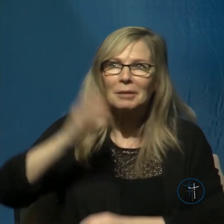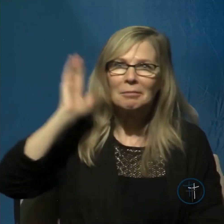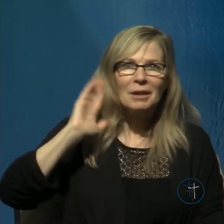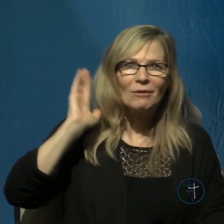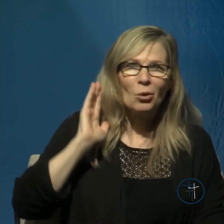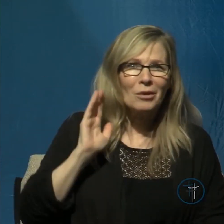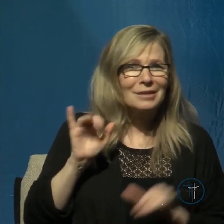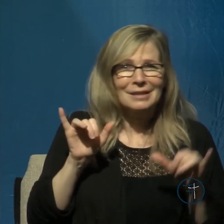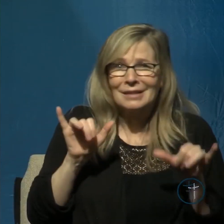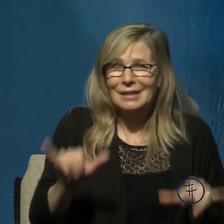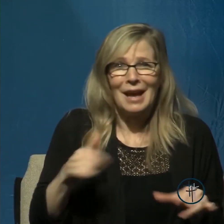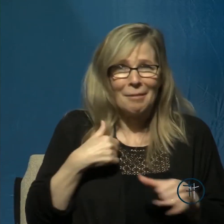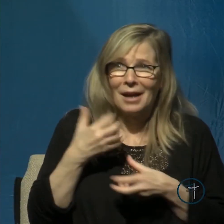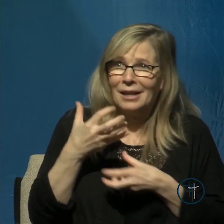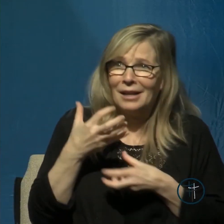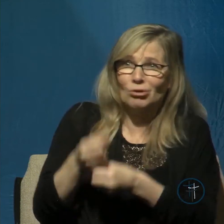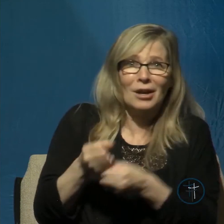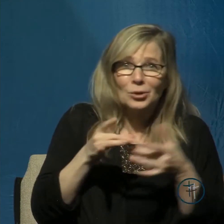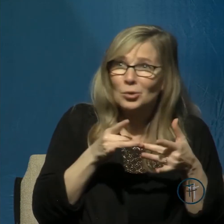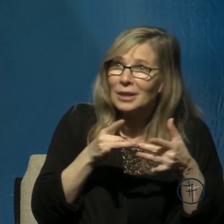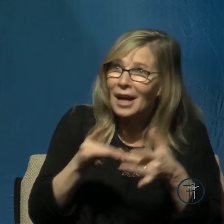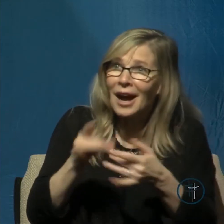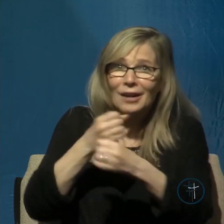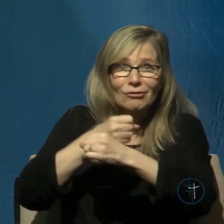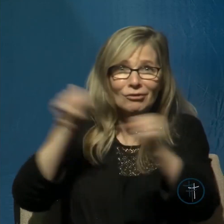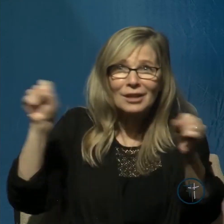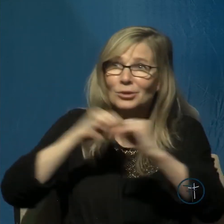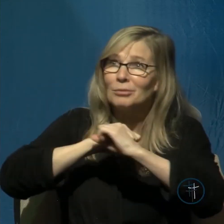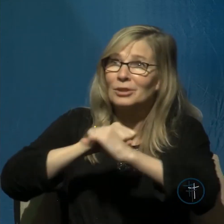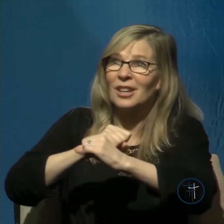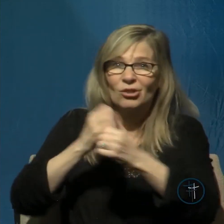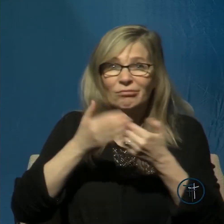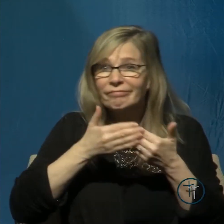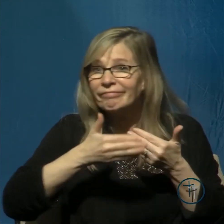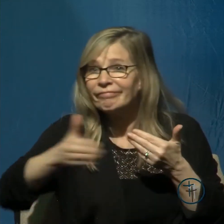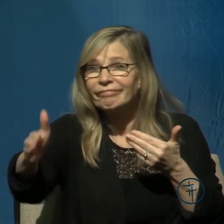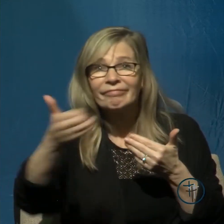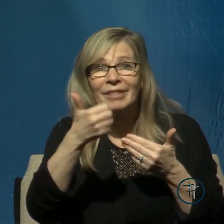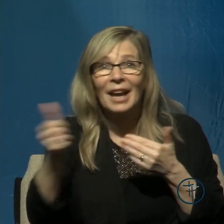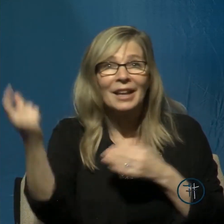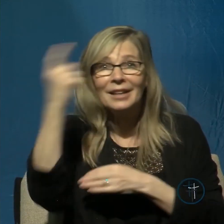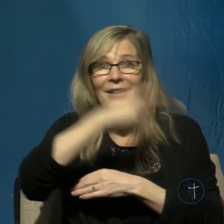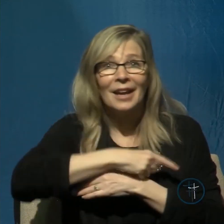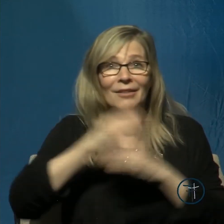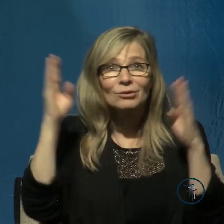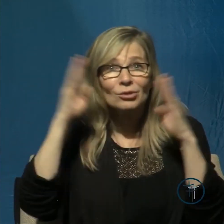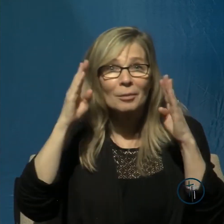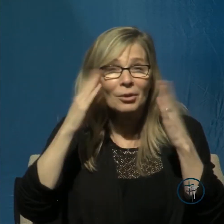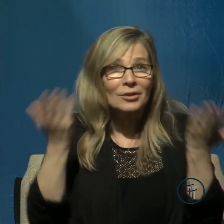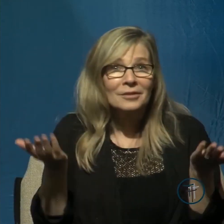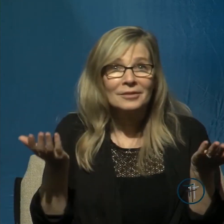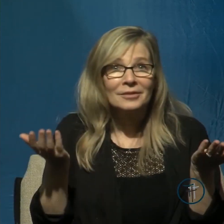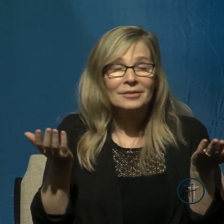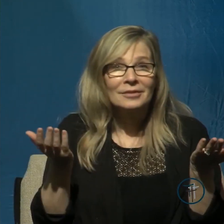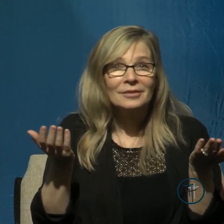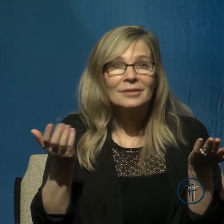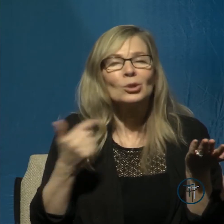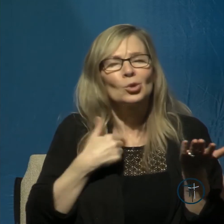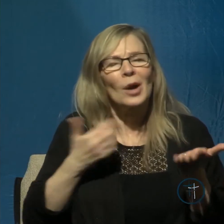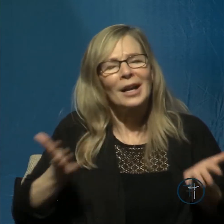you can trust to guide and rescue you and protect you in any day of trouble so I exhort each of you to make